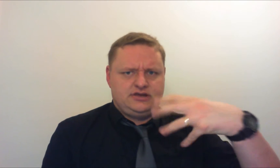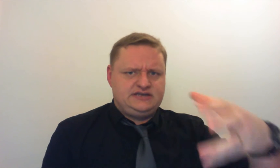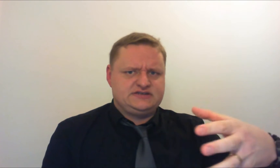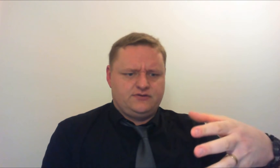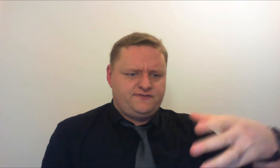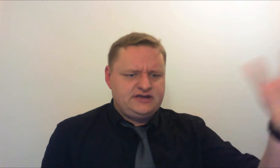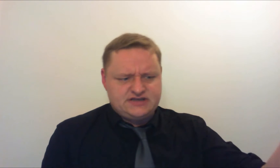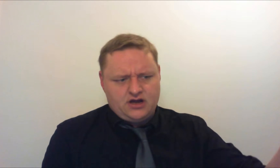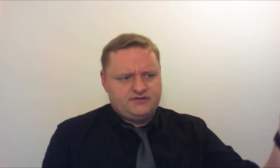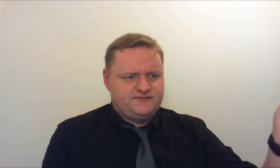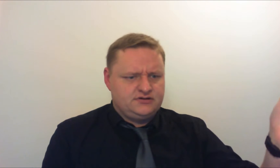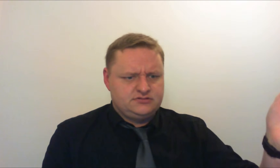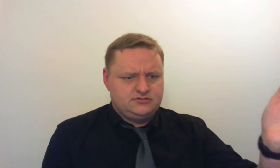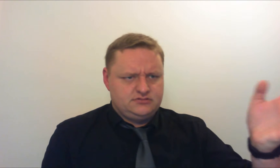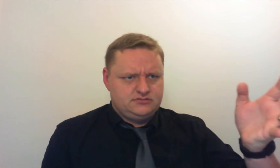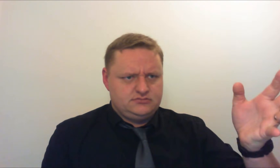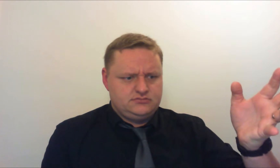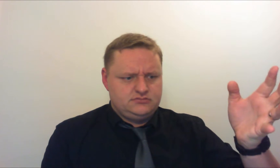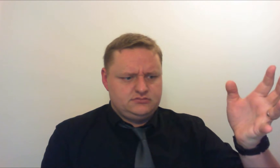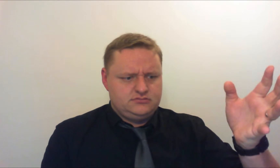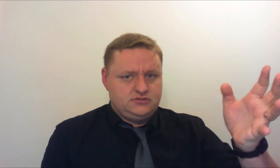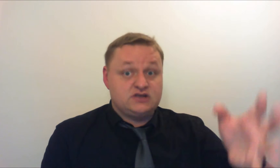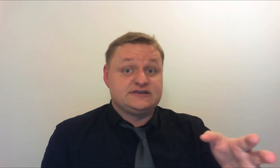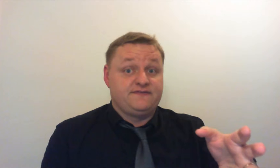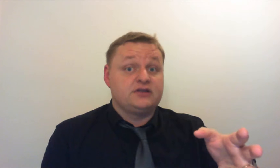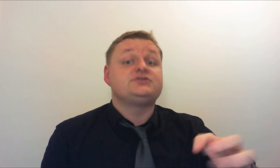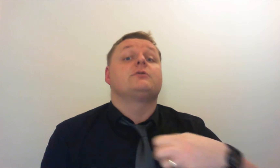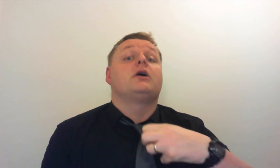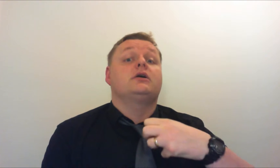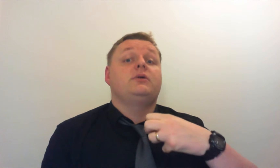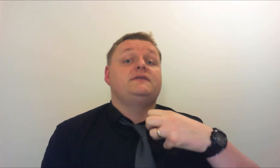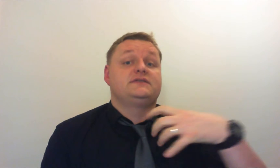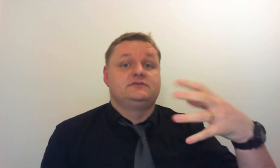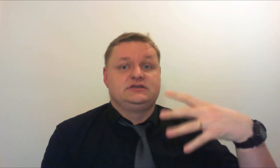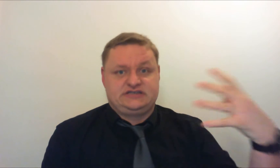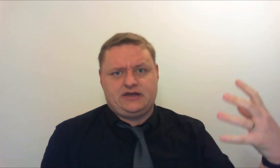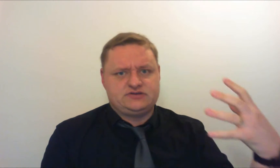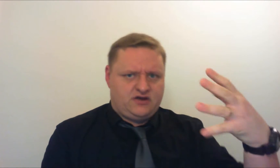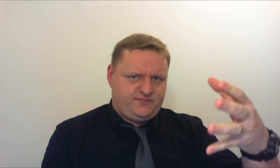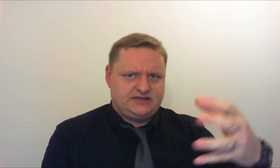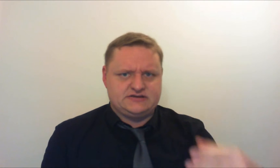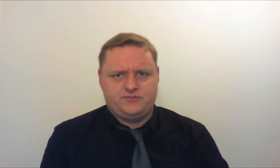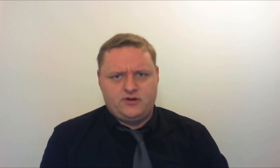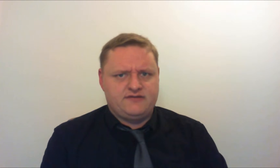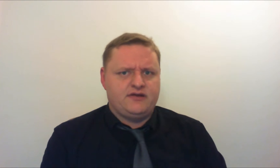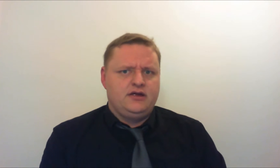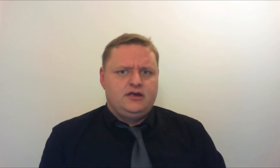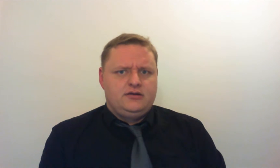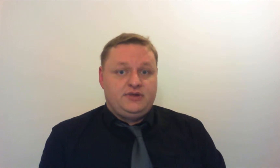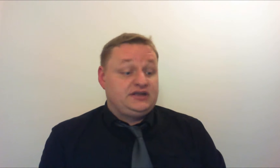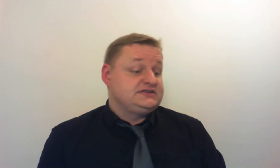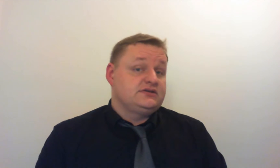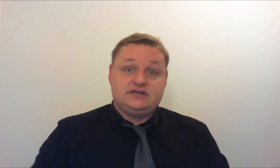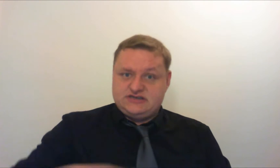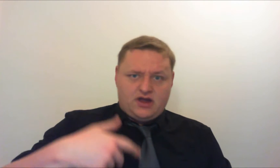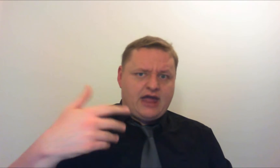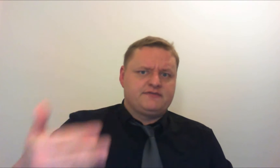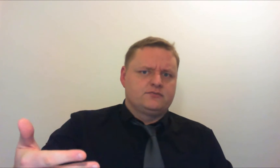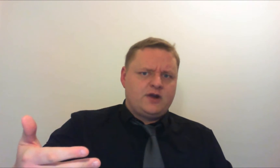these sort of things that I've done lots of voluntary work with the skills that I've picked up with media studies I have done